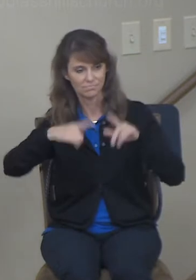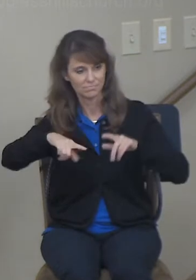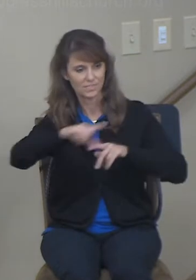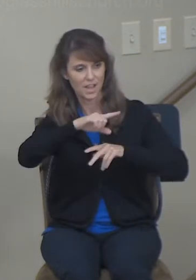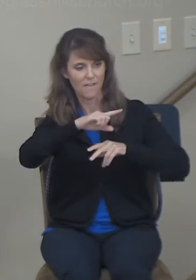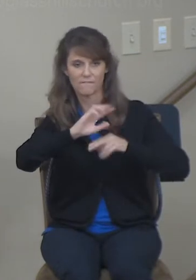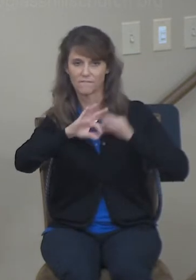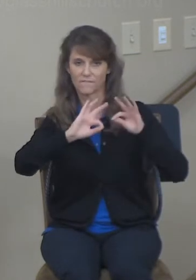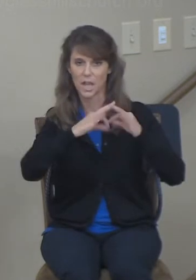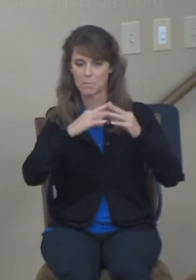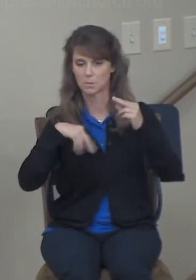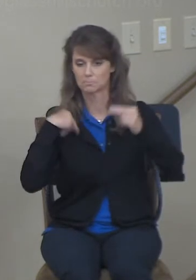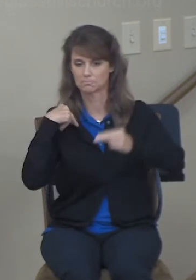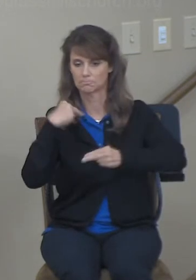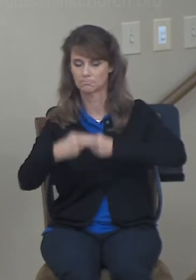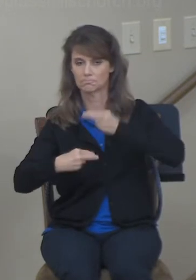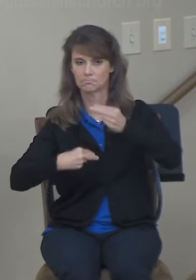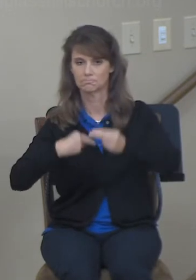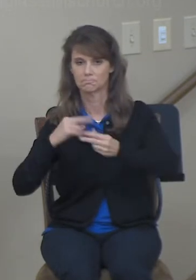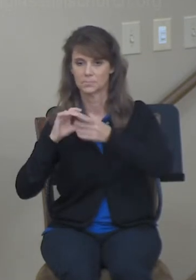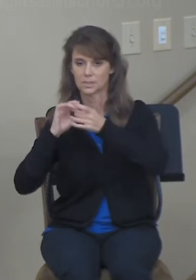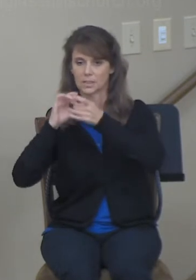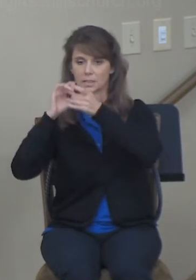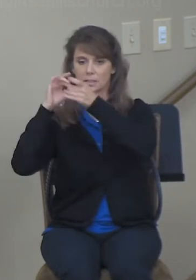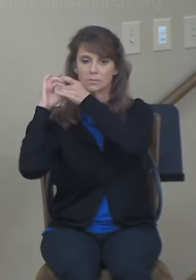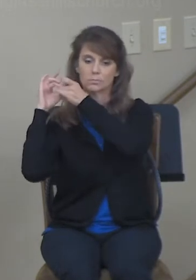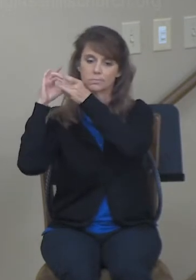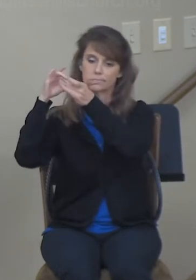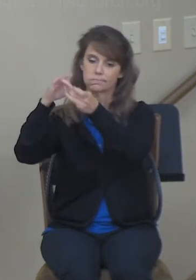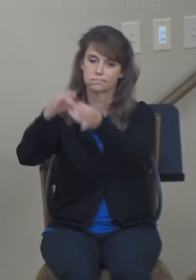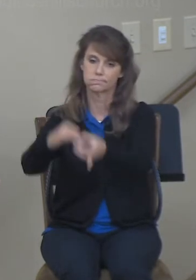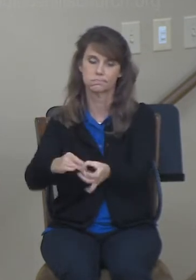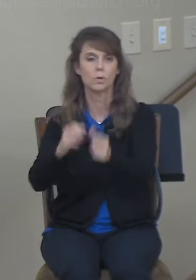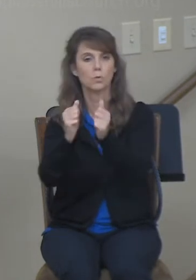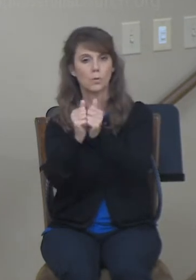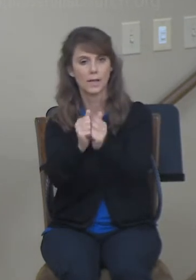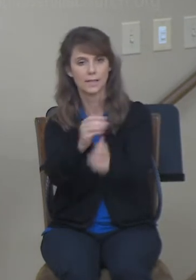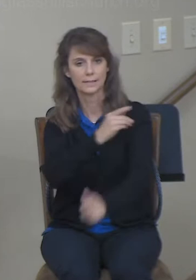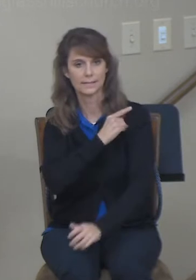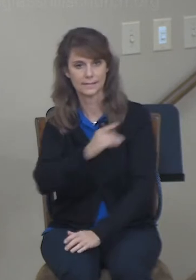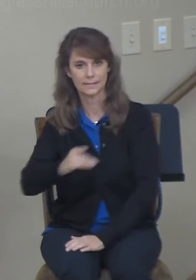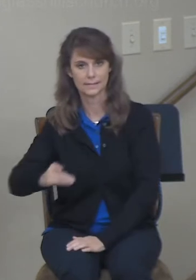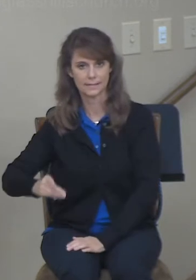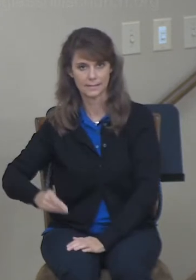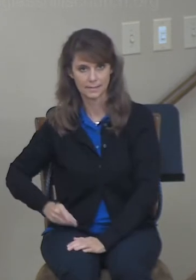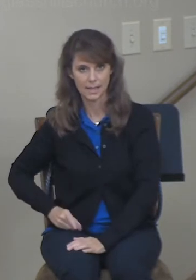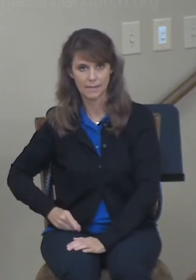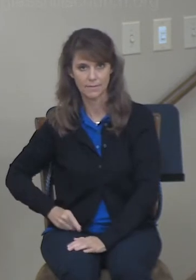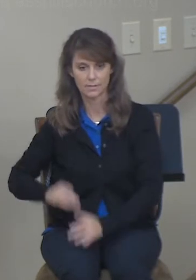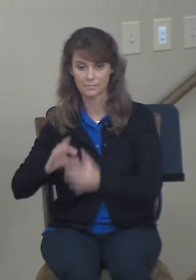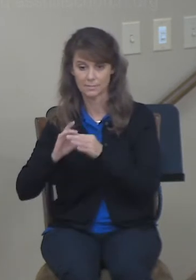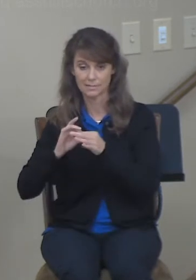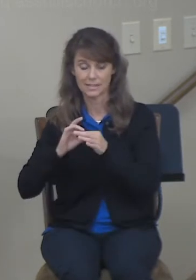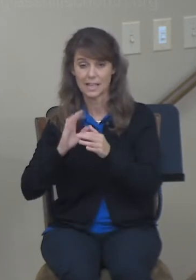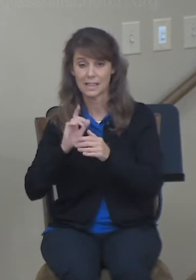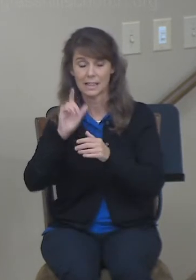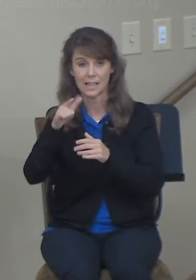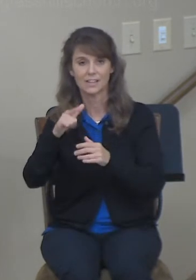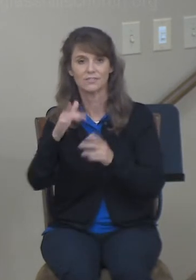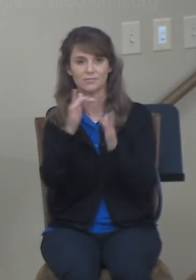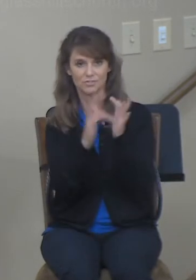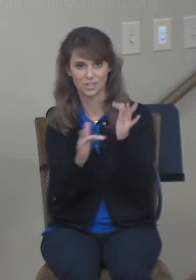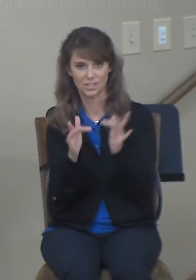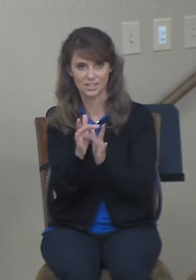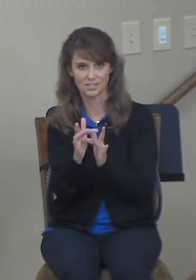was in the kingly lineage of David, and ultimately in the greatest king's lineage, and that of Jesus. And the story of